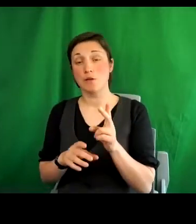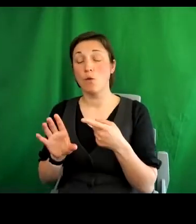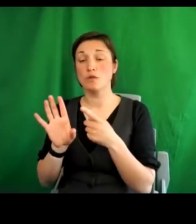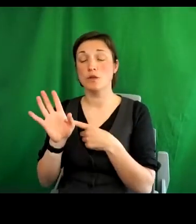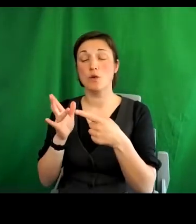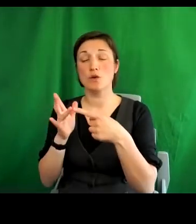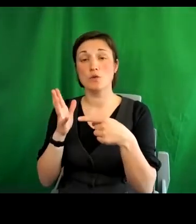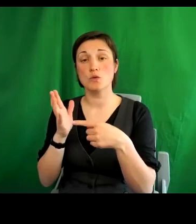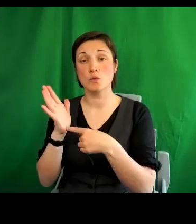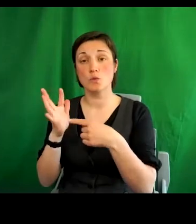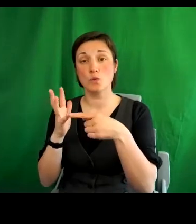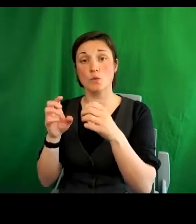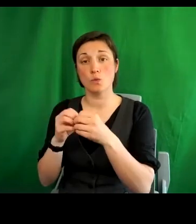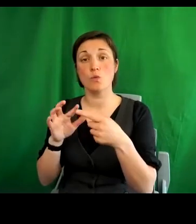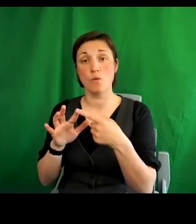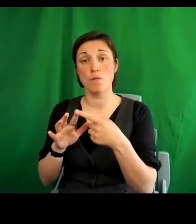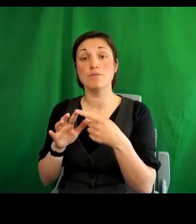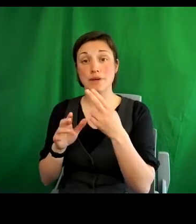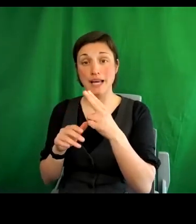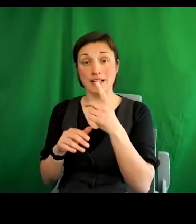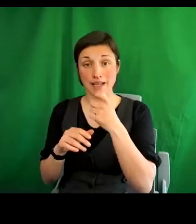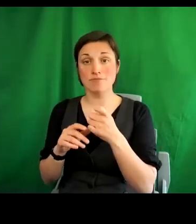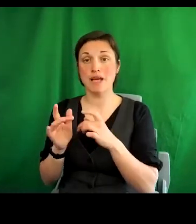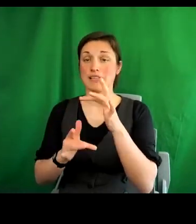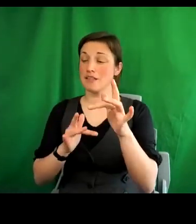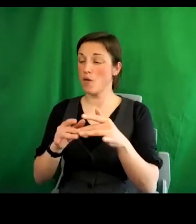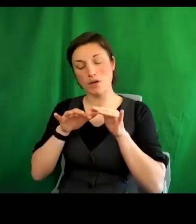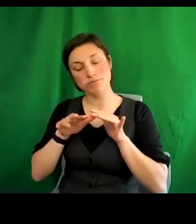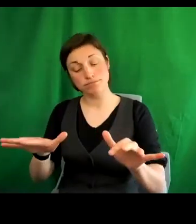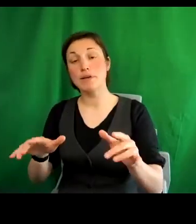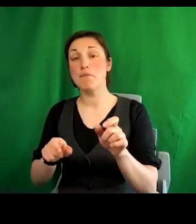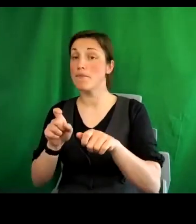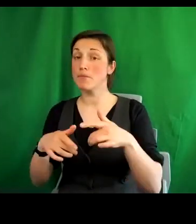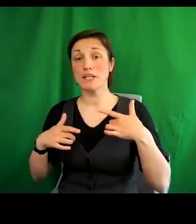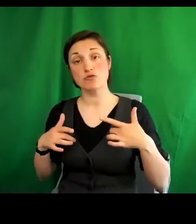days and to share it with friends and networks who may be interested.